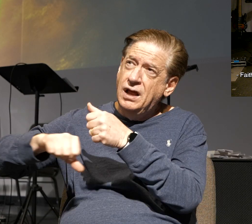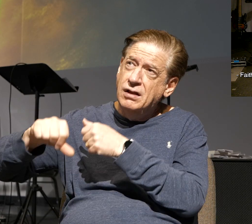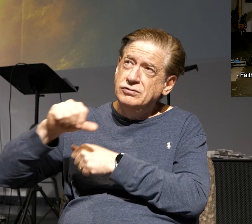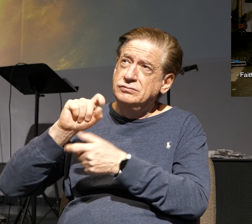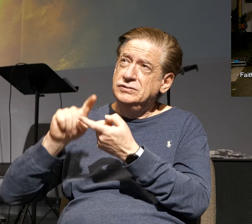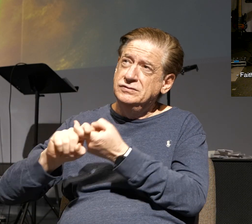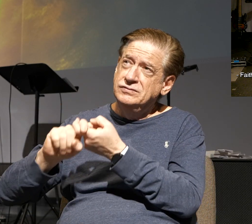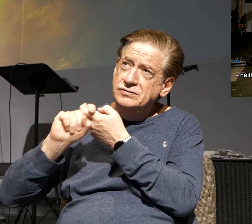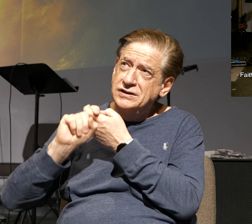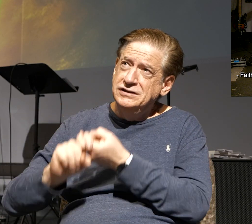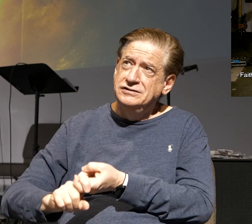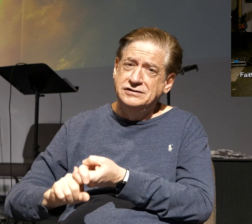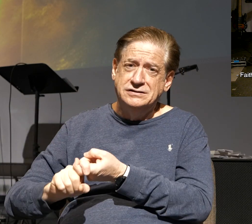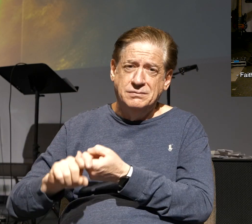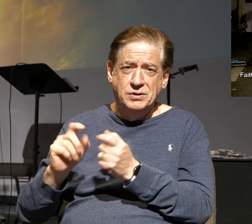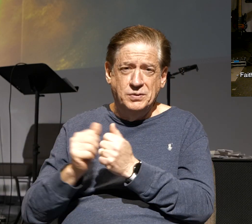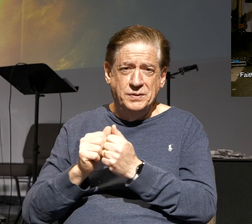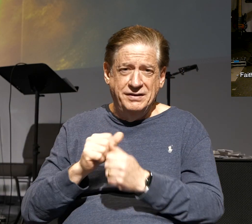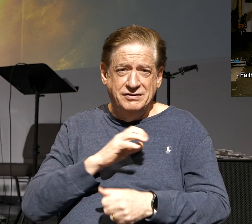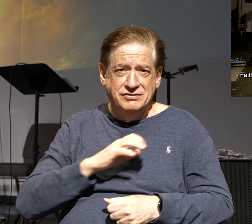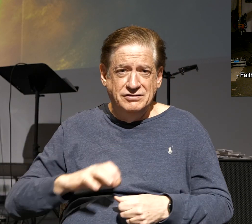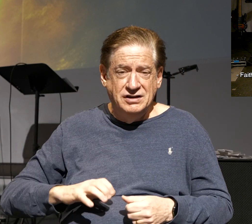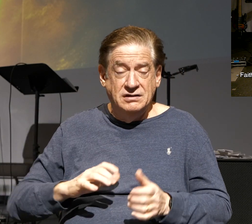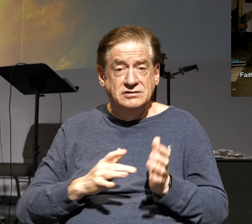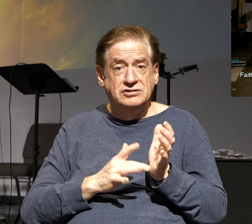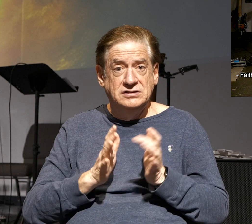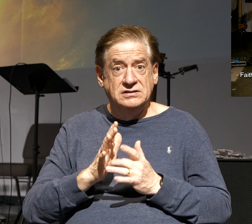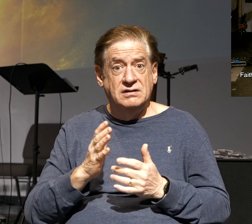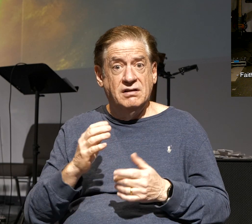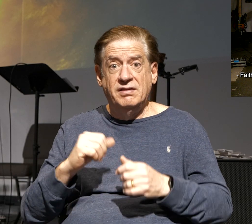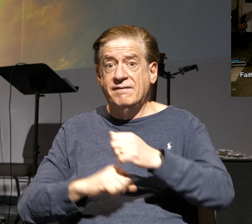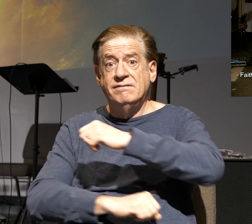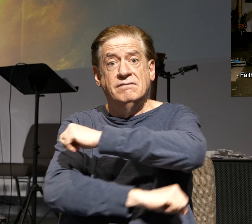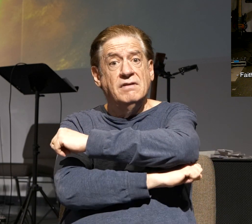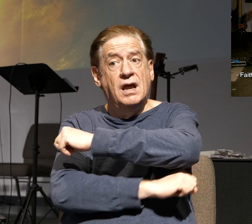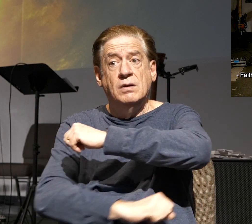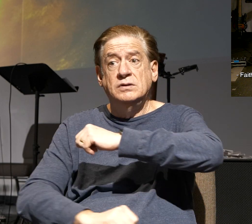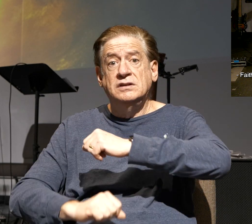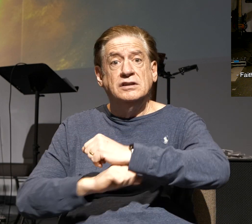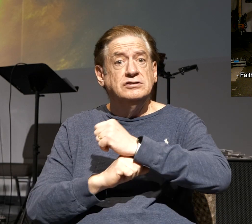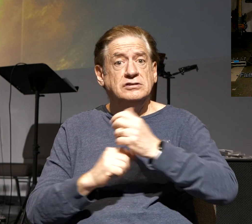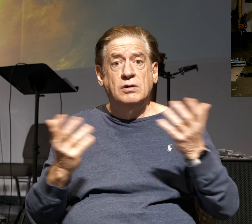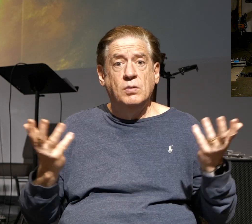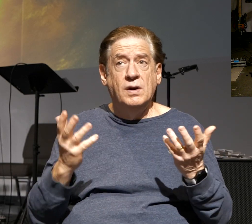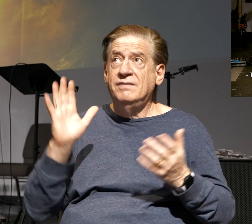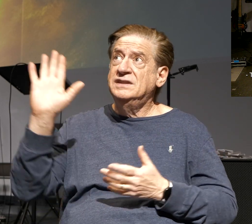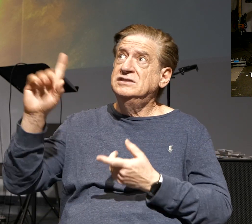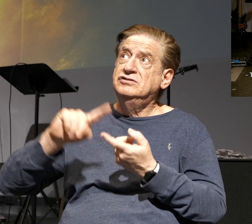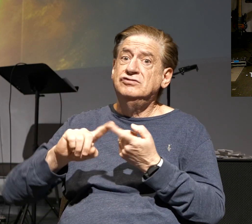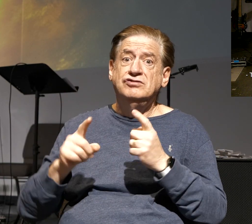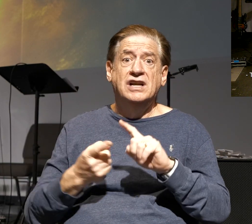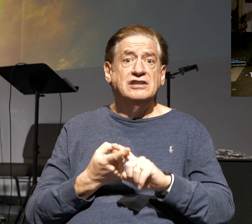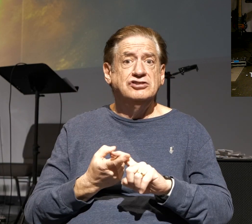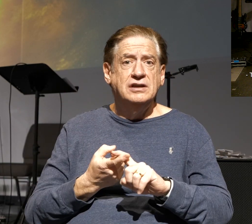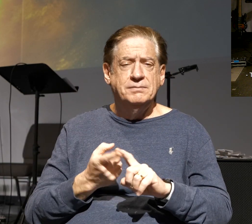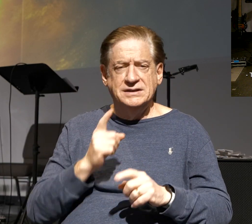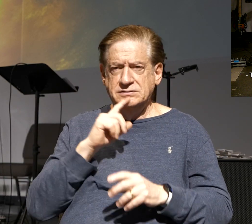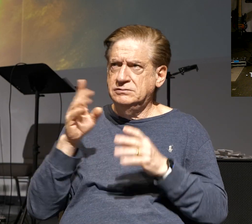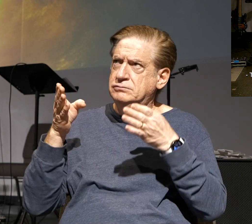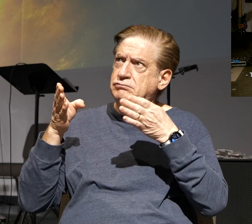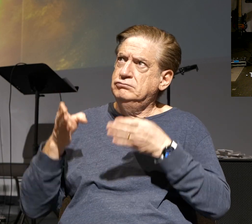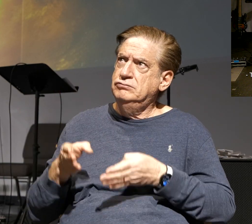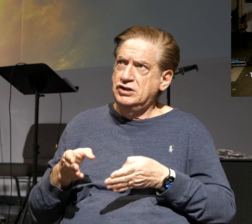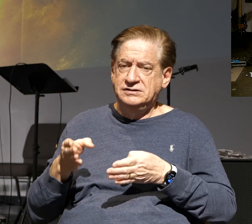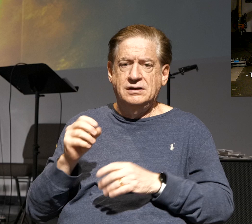friendship with Christ Jesus. Now here's the foundation of it. Foundation of this friendship is the person and